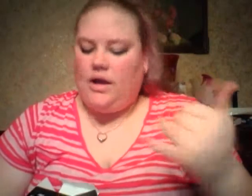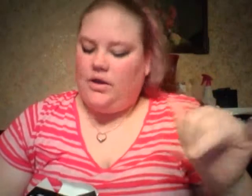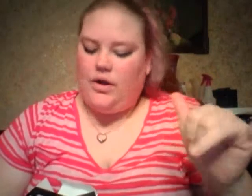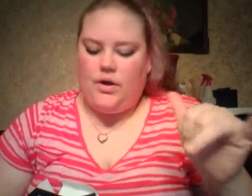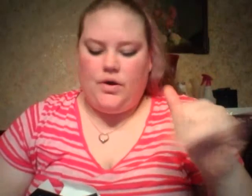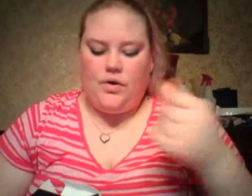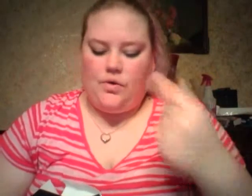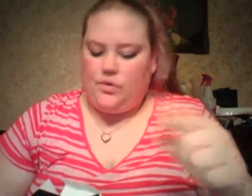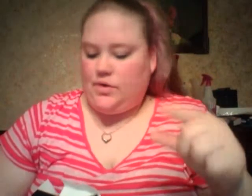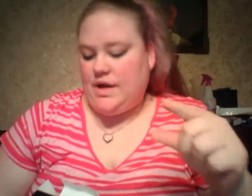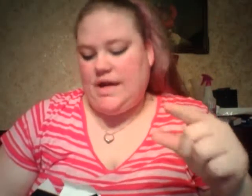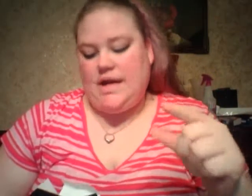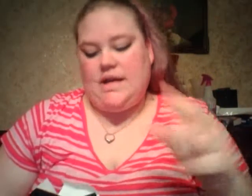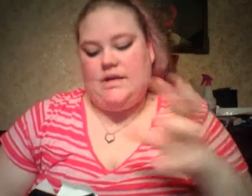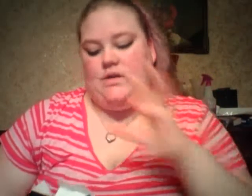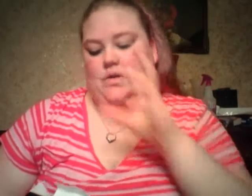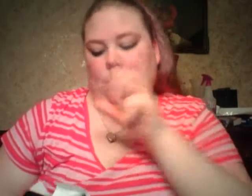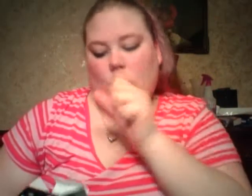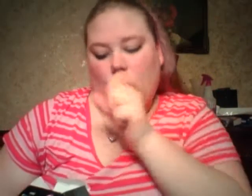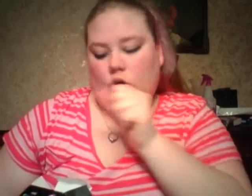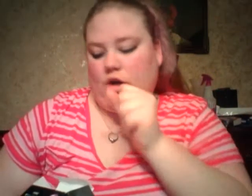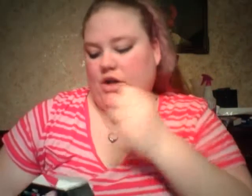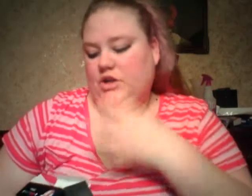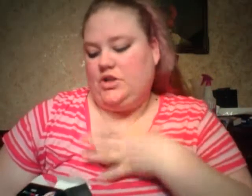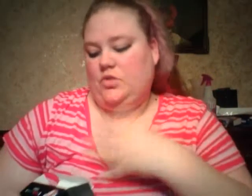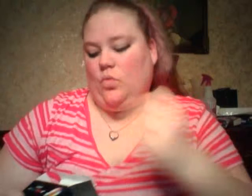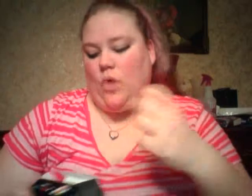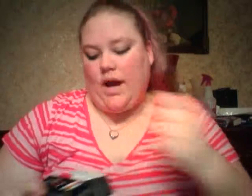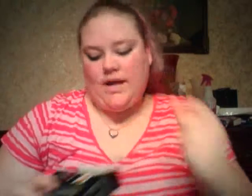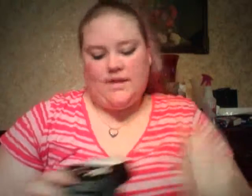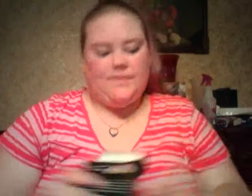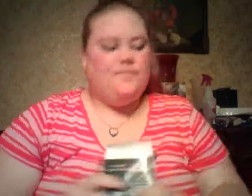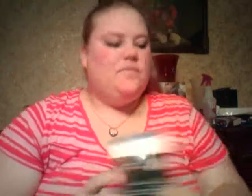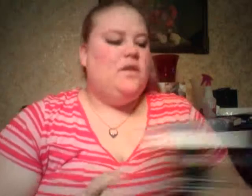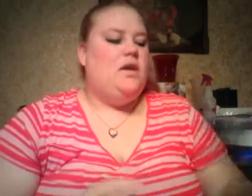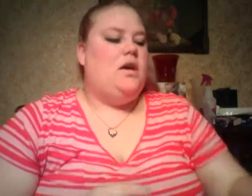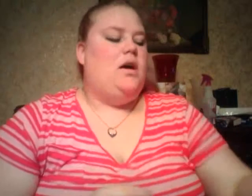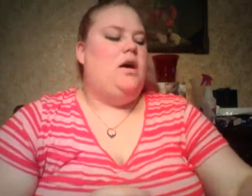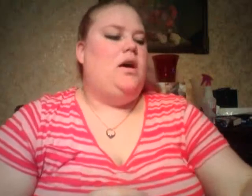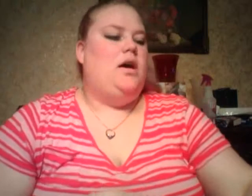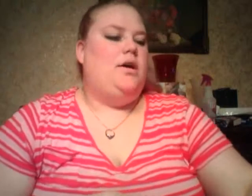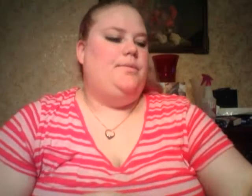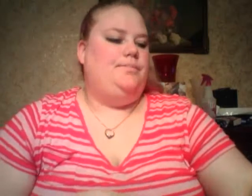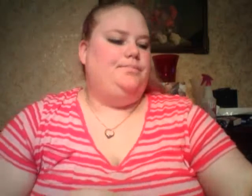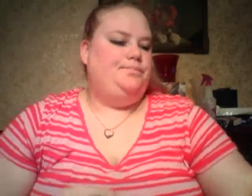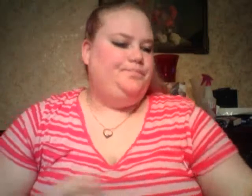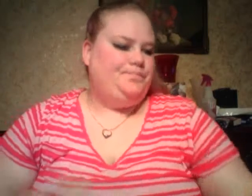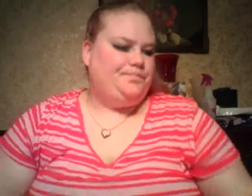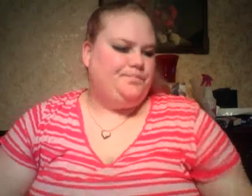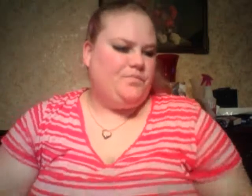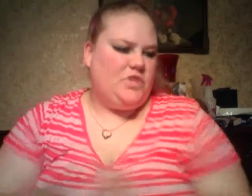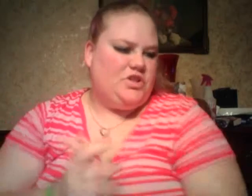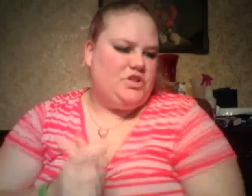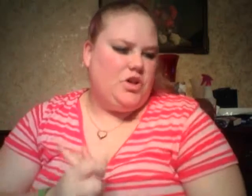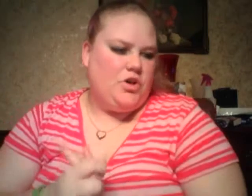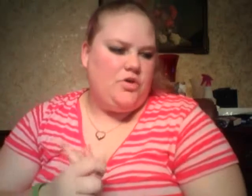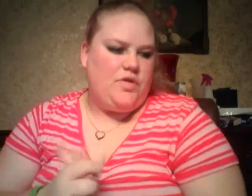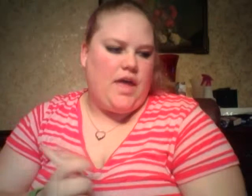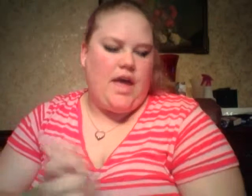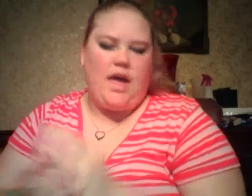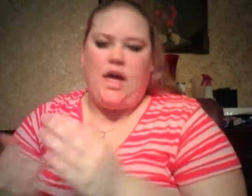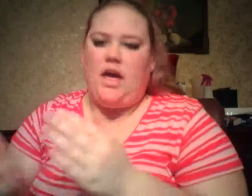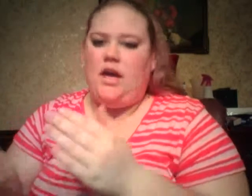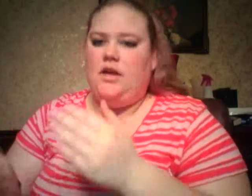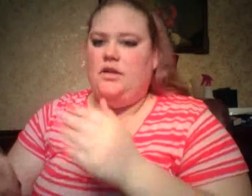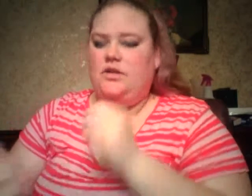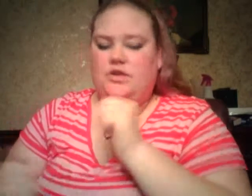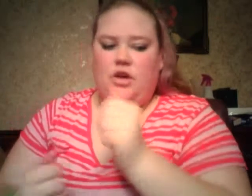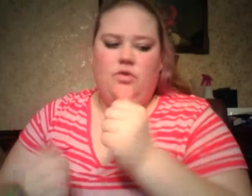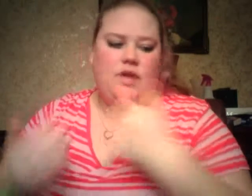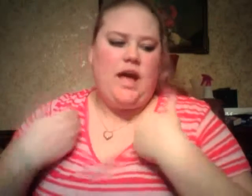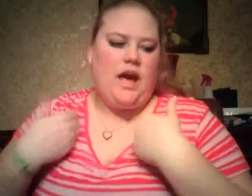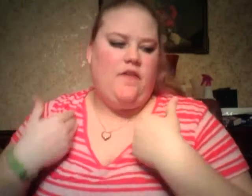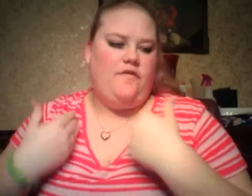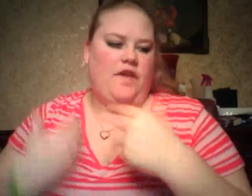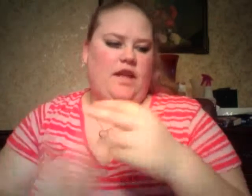yellow, green, orange, and white. So, they don't have